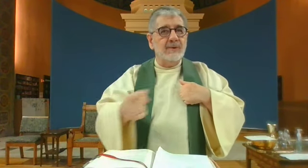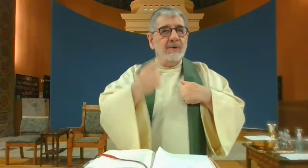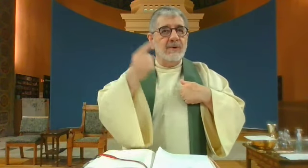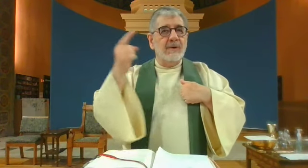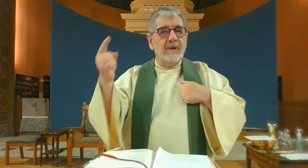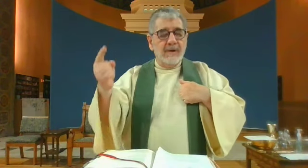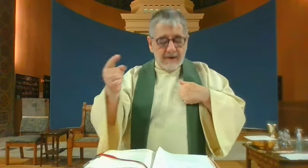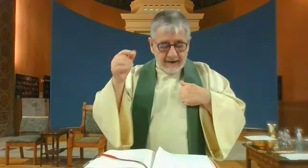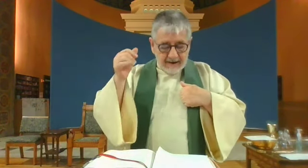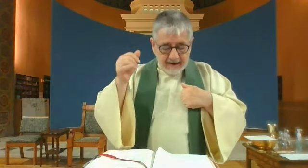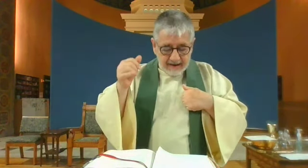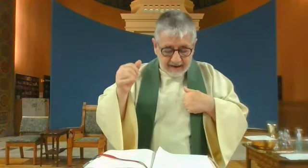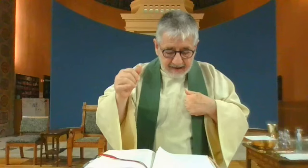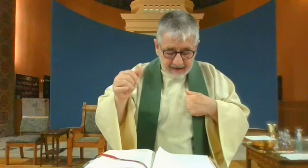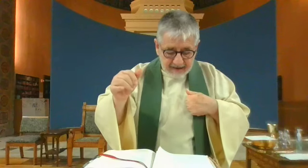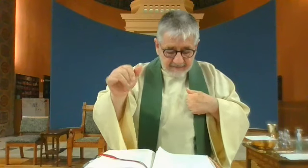live forever. forever.